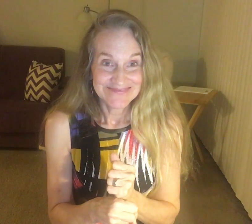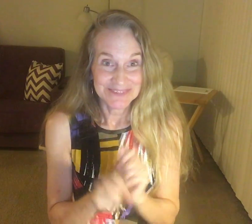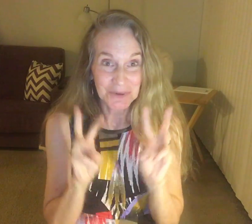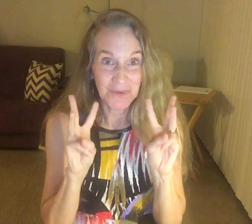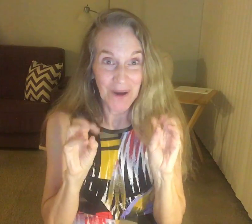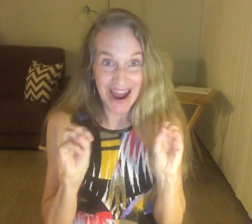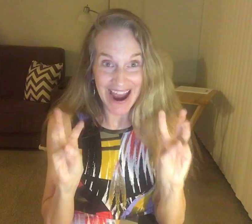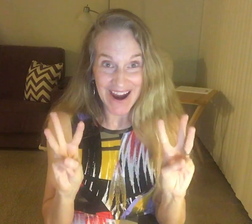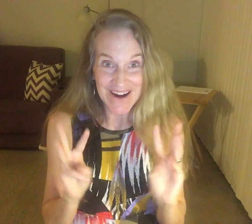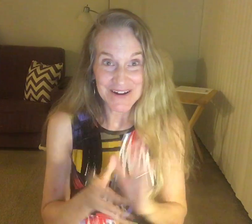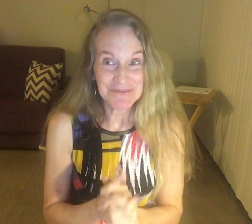One.